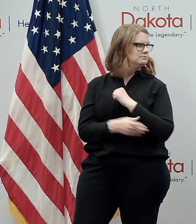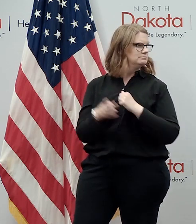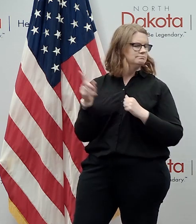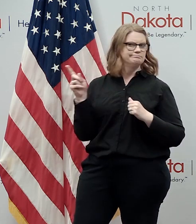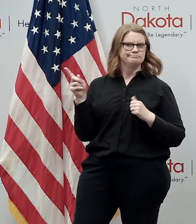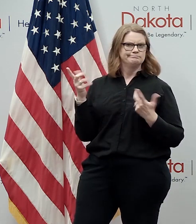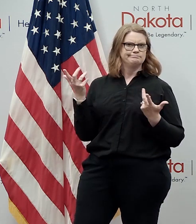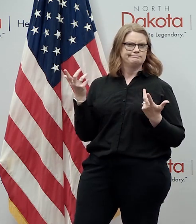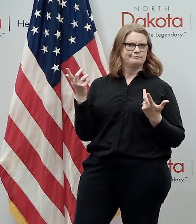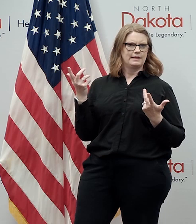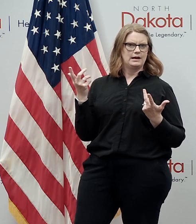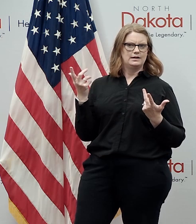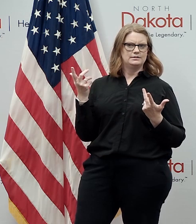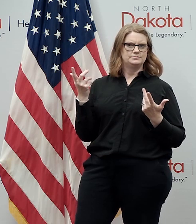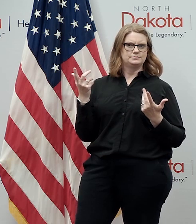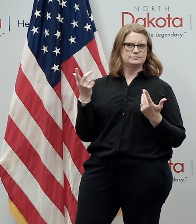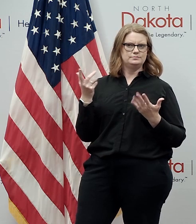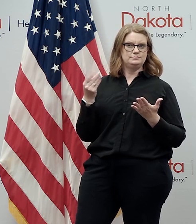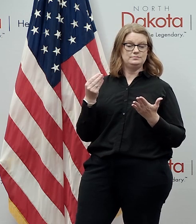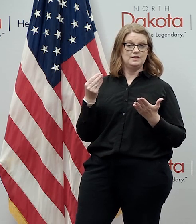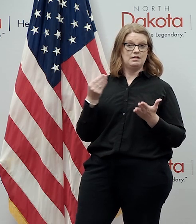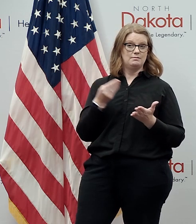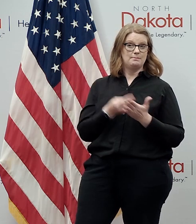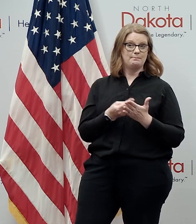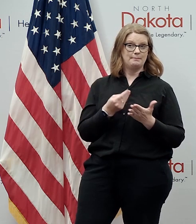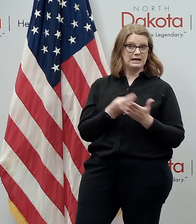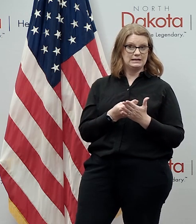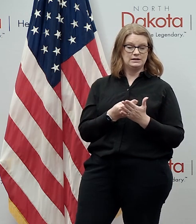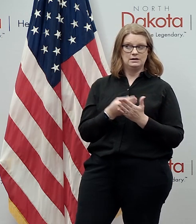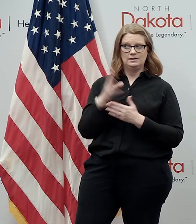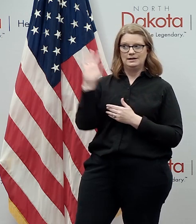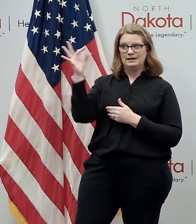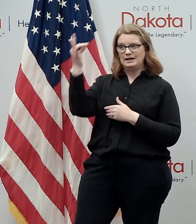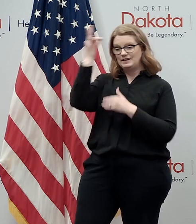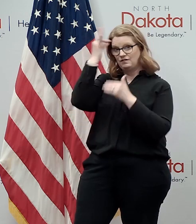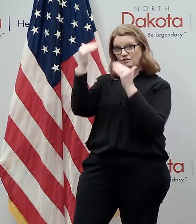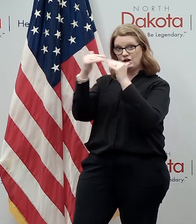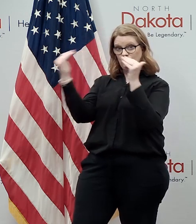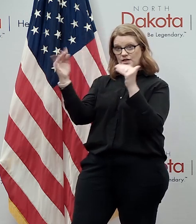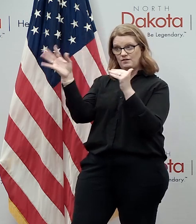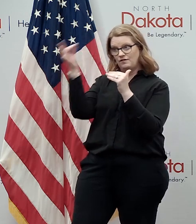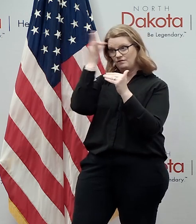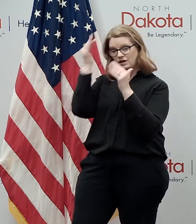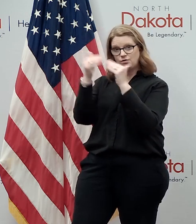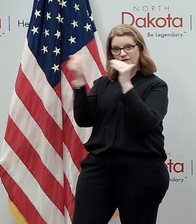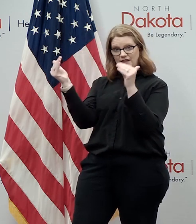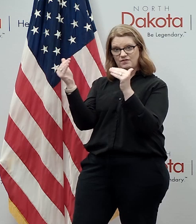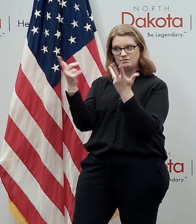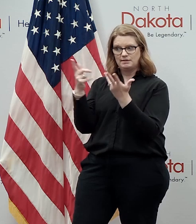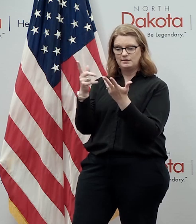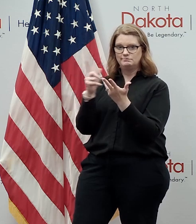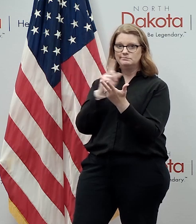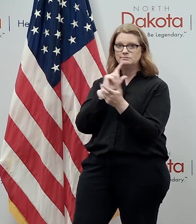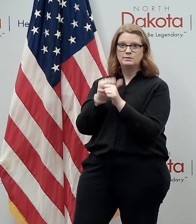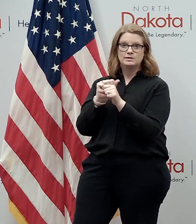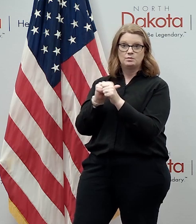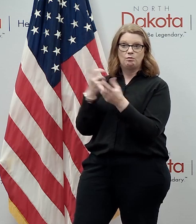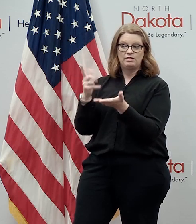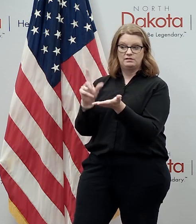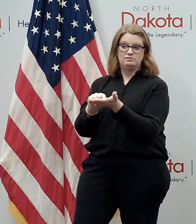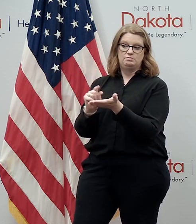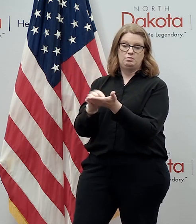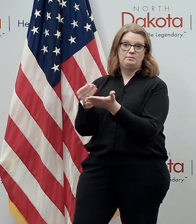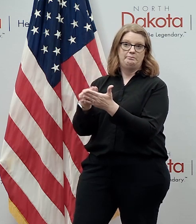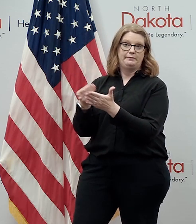you know, when you've got a currency where at the federal level, not state level, but the federal level, and they can actually just print more money, uh,